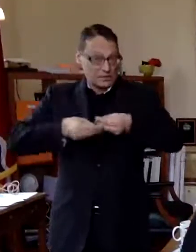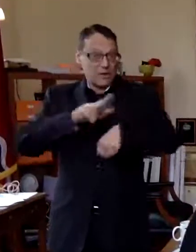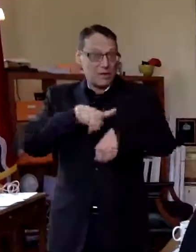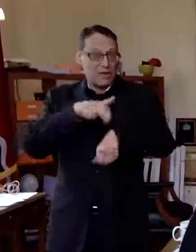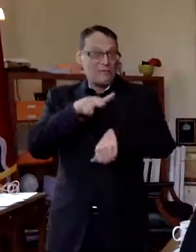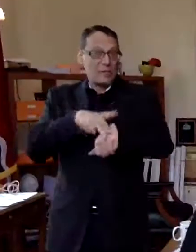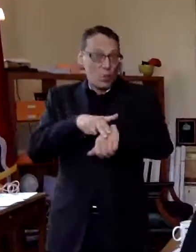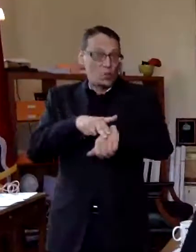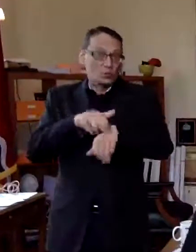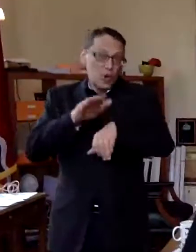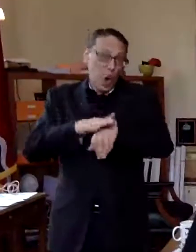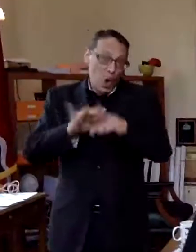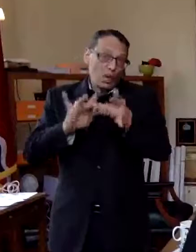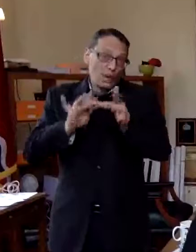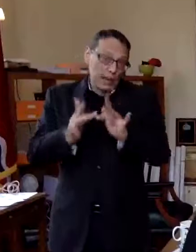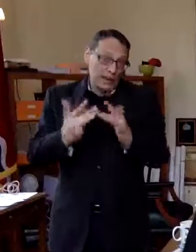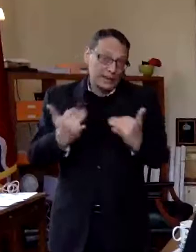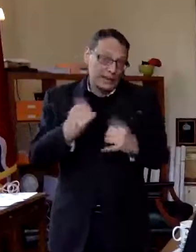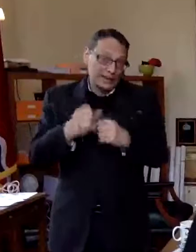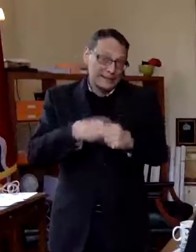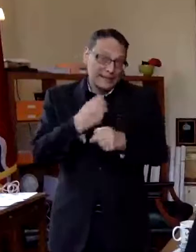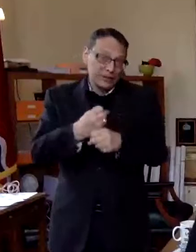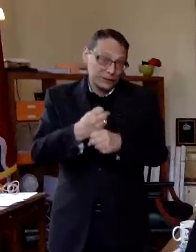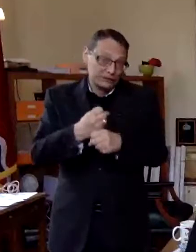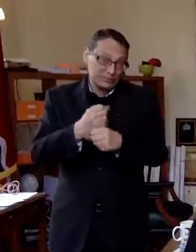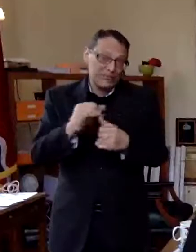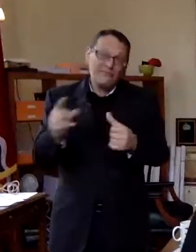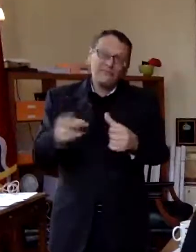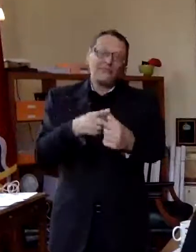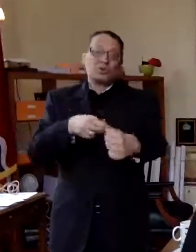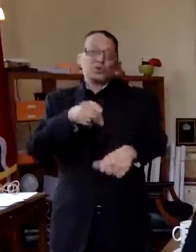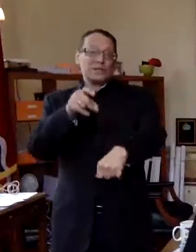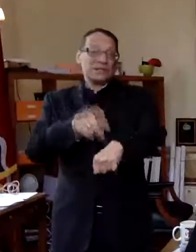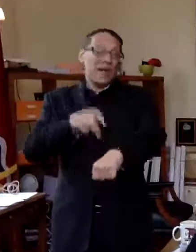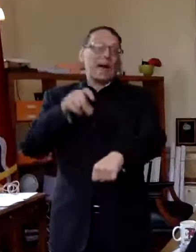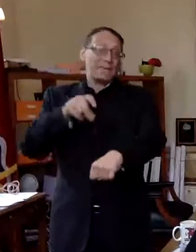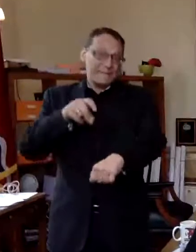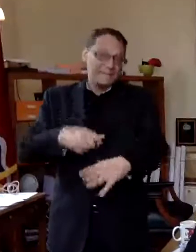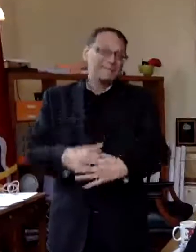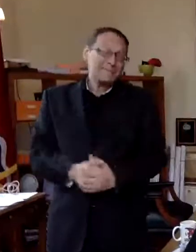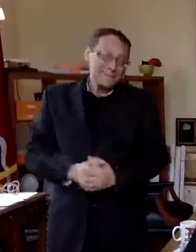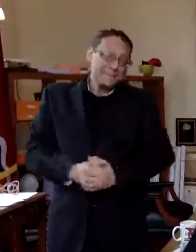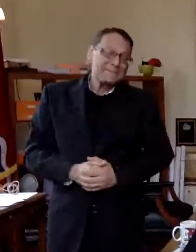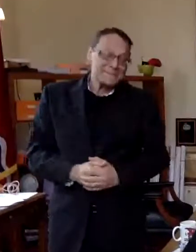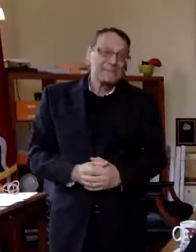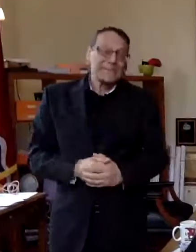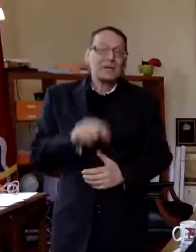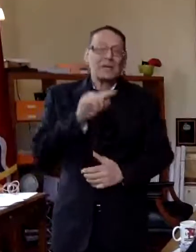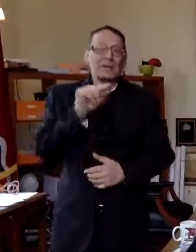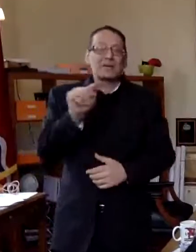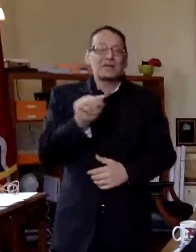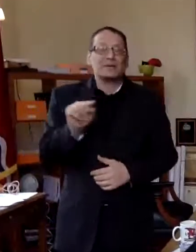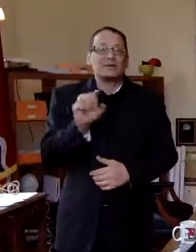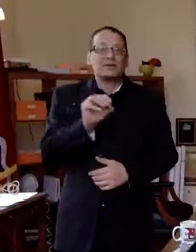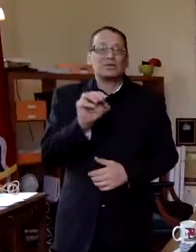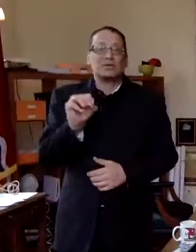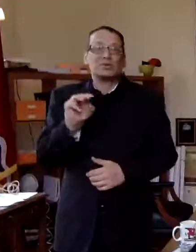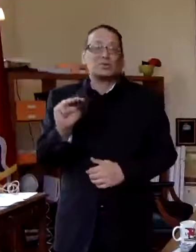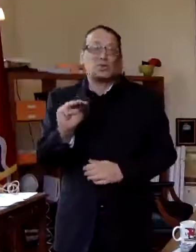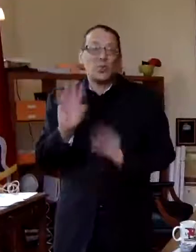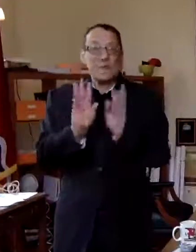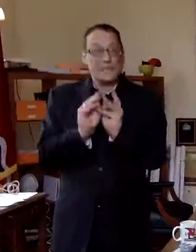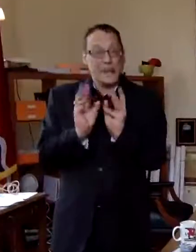to be virtual this year that's never happened before uh so it'll be a zoom meeting and they'll be their